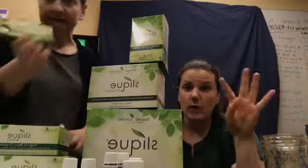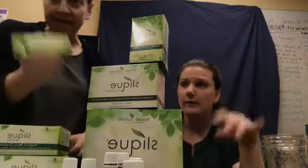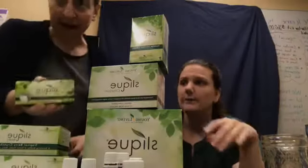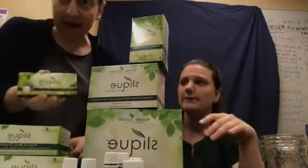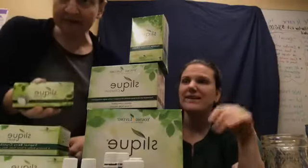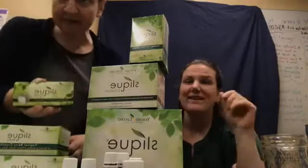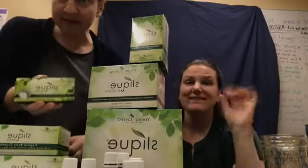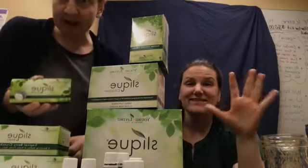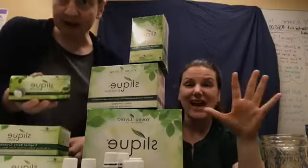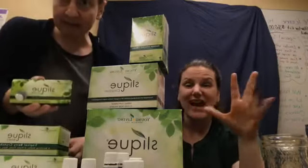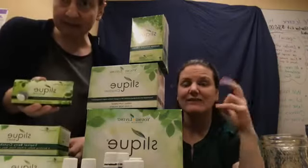Five of the Gums.